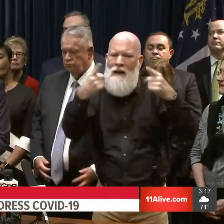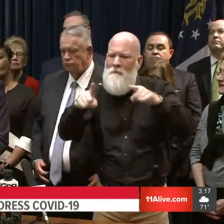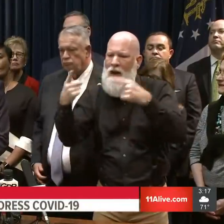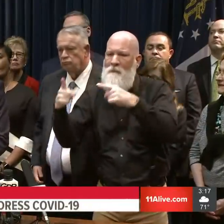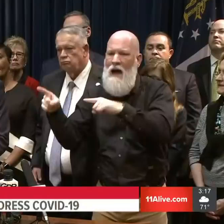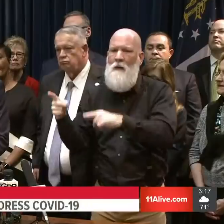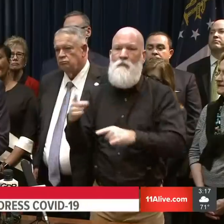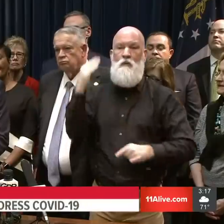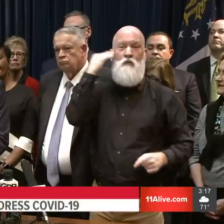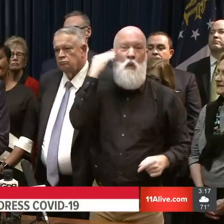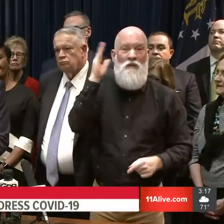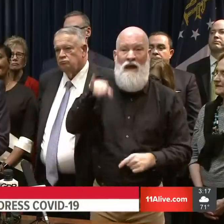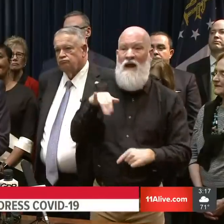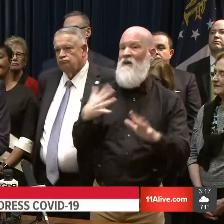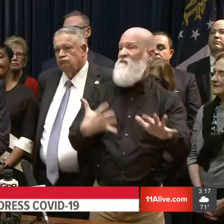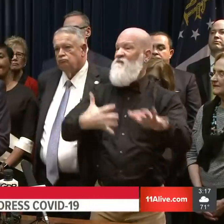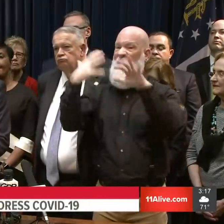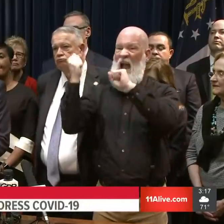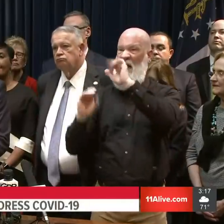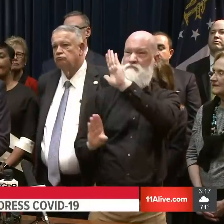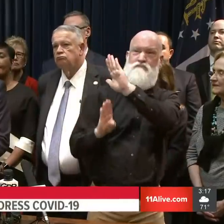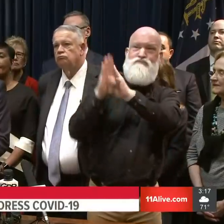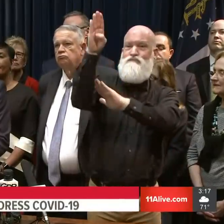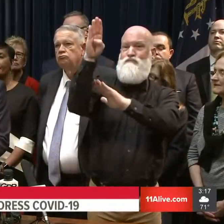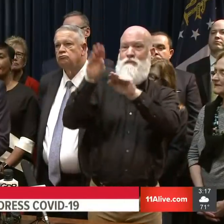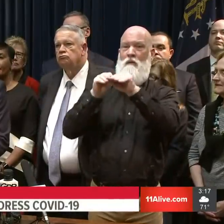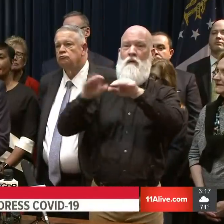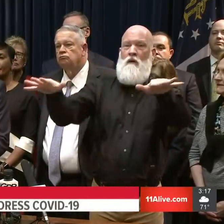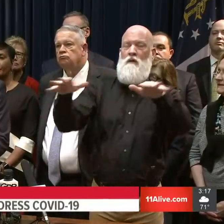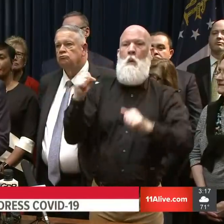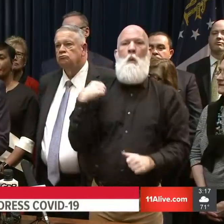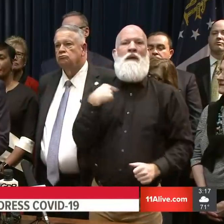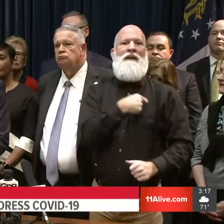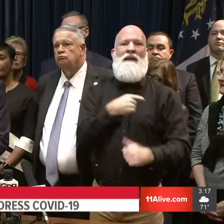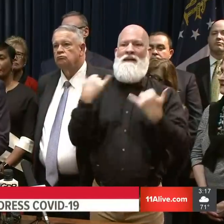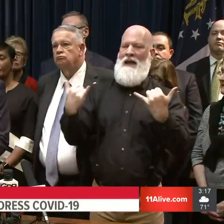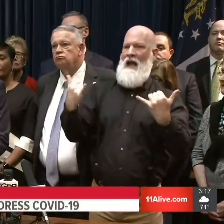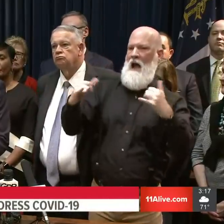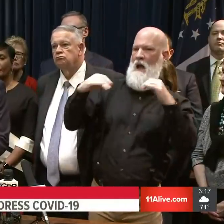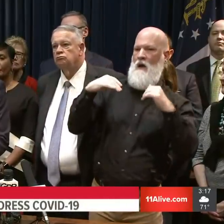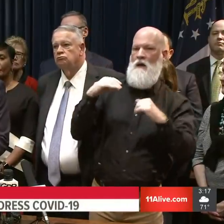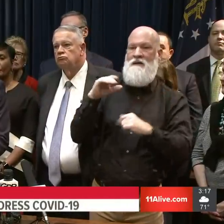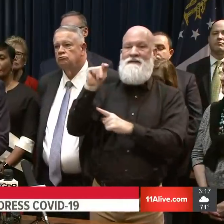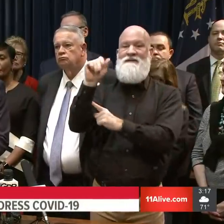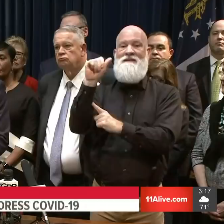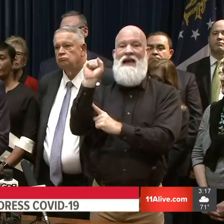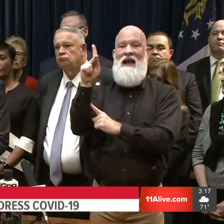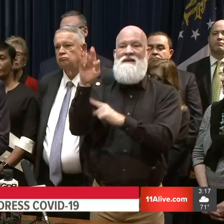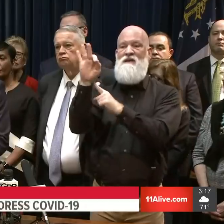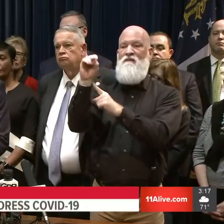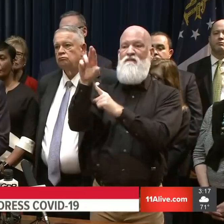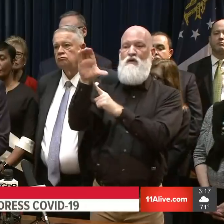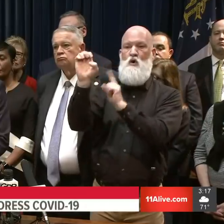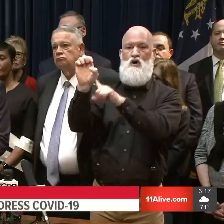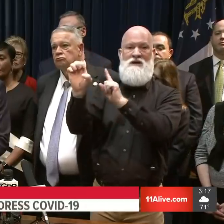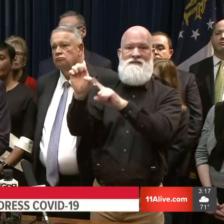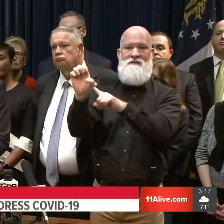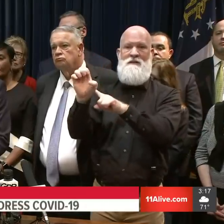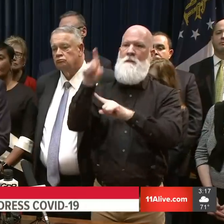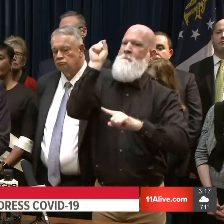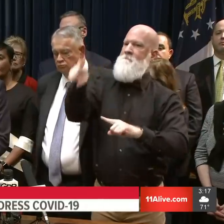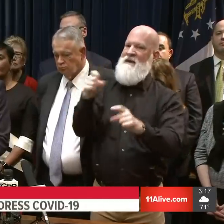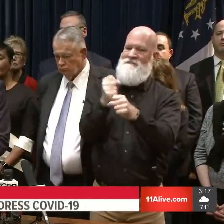state, it is necessary to expand the task force reach and build working committees for detailed briefings and analysis.